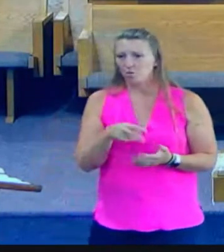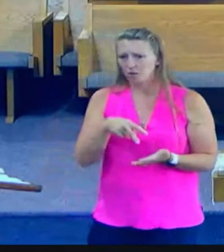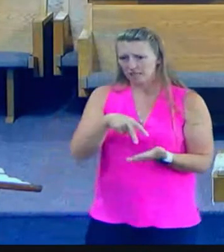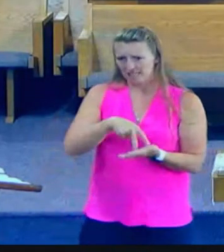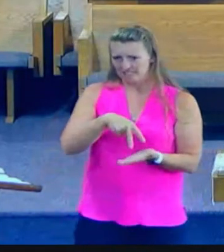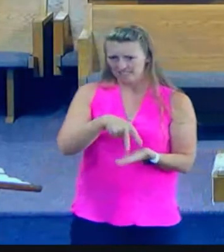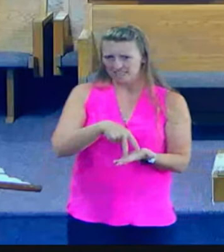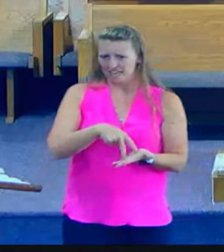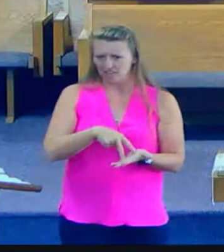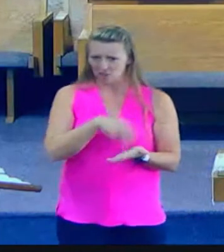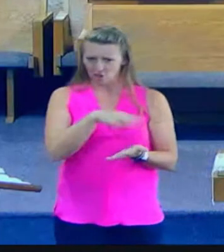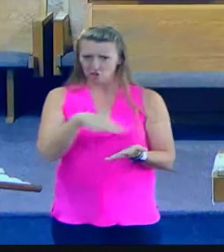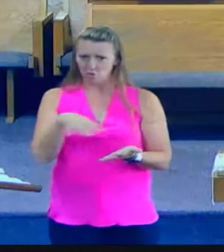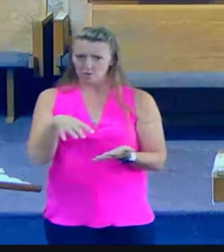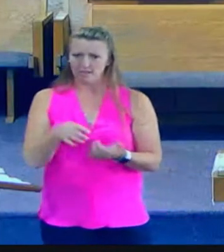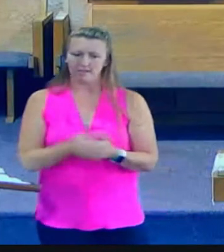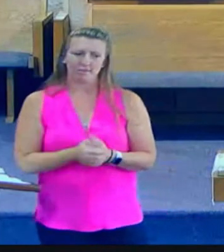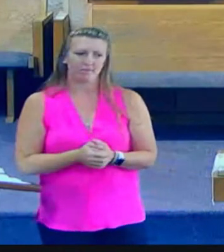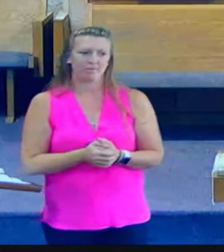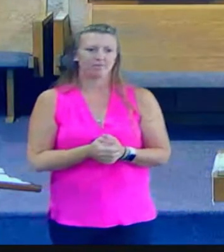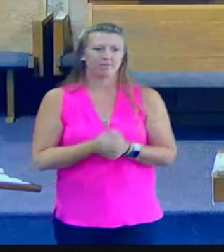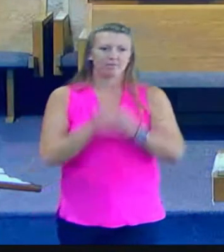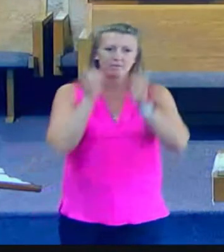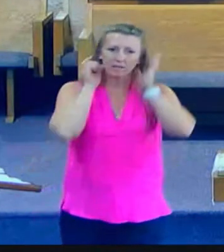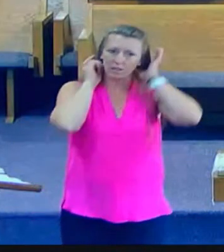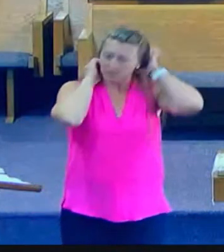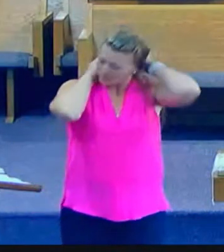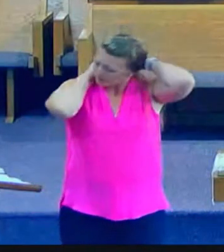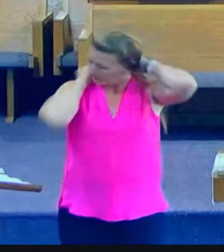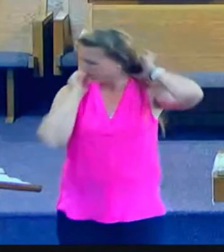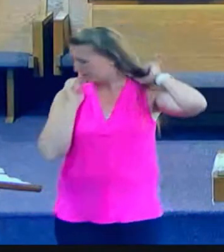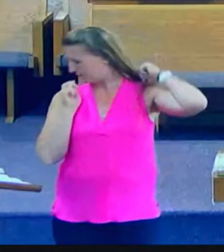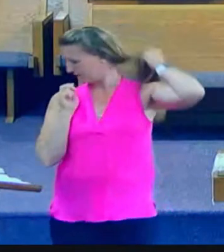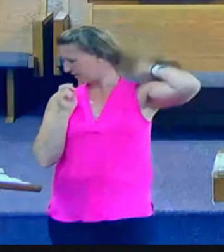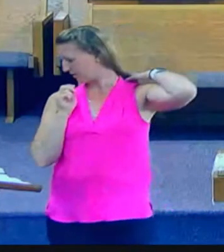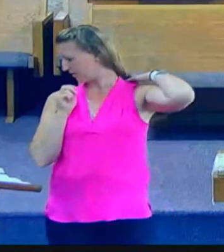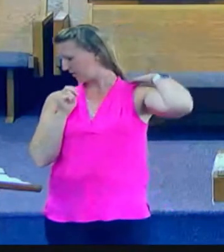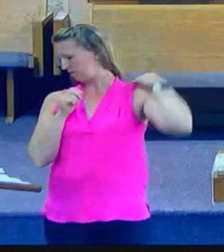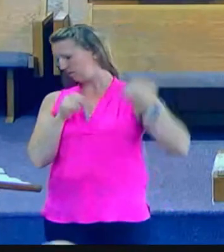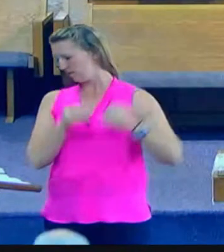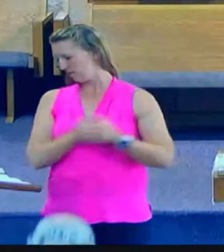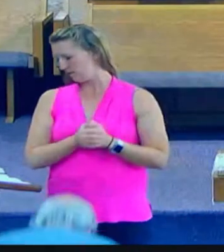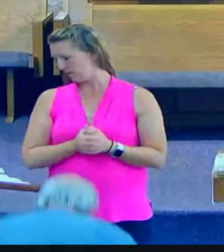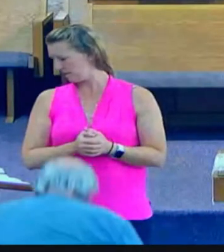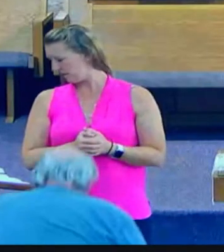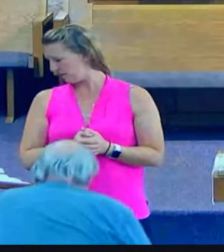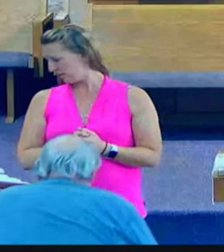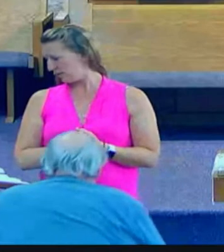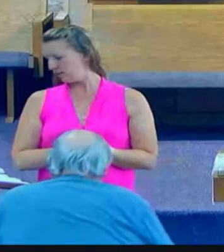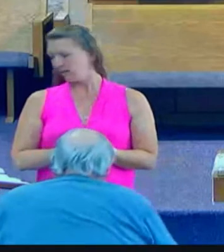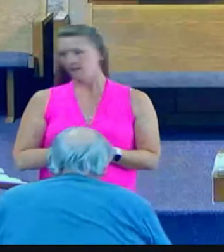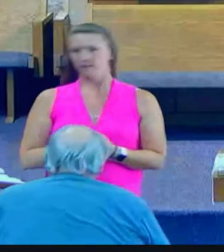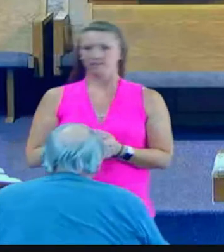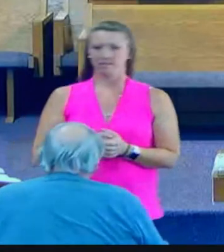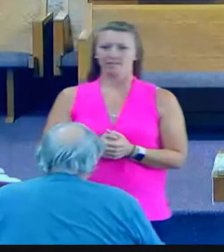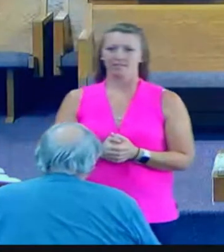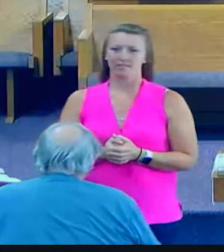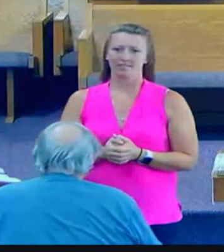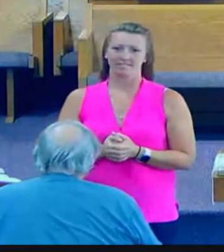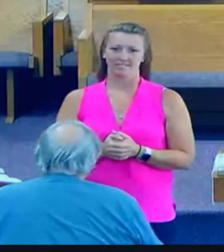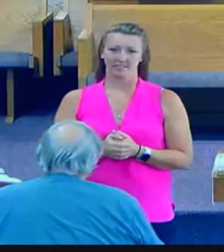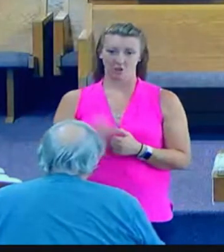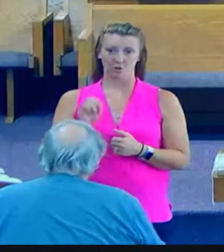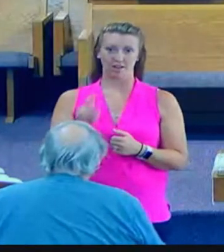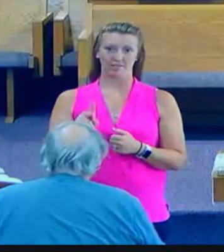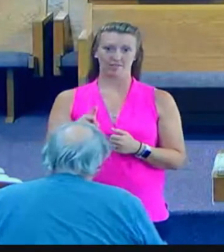you would. Let's begin reading chapter 4. And I would like to pause after verse 6. So after verse 6, you